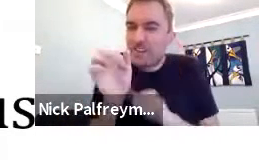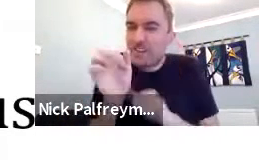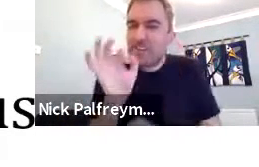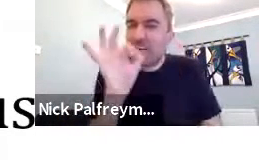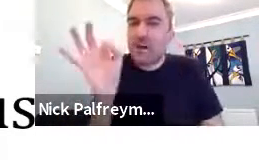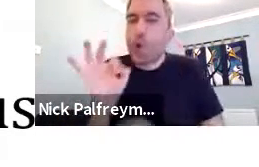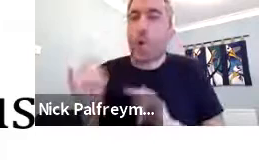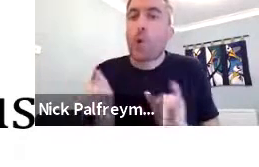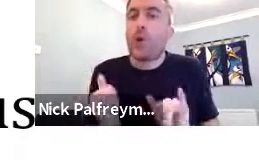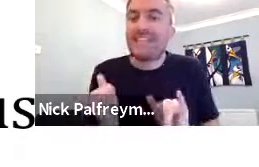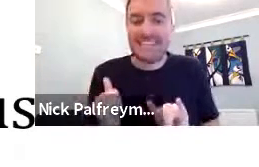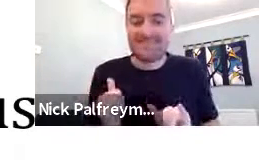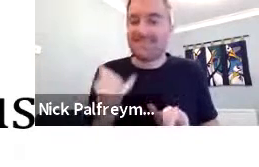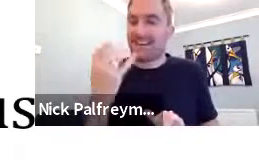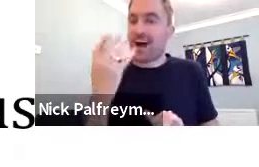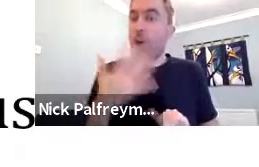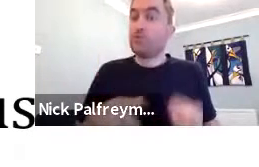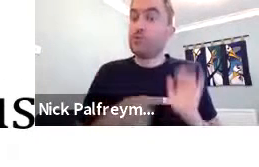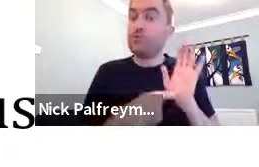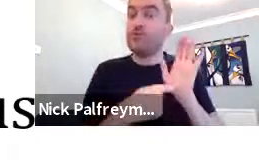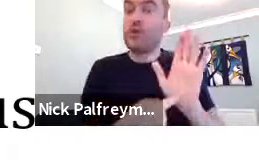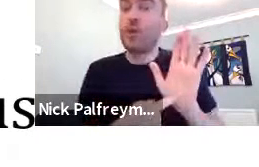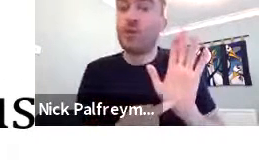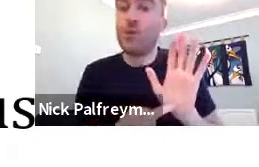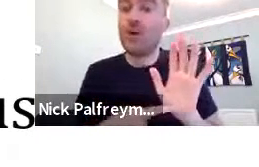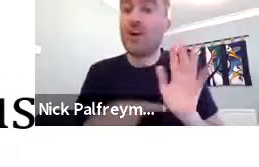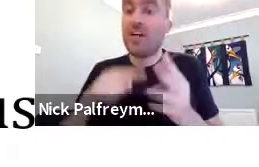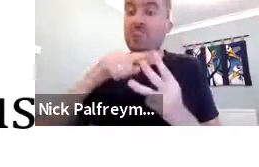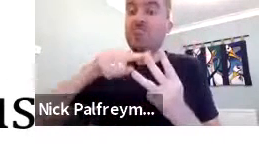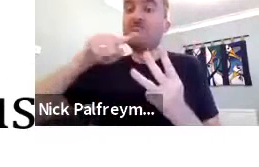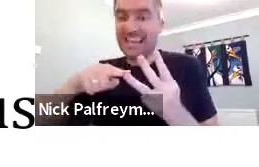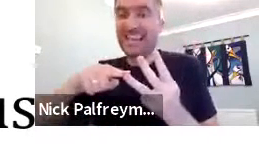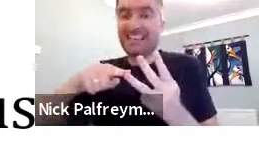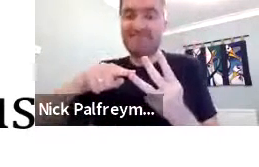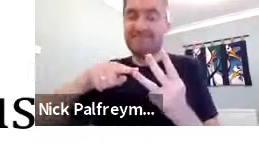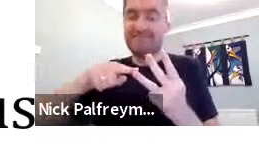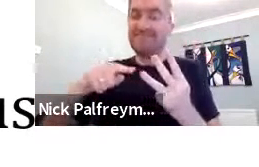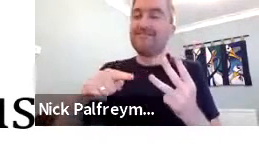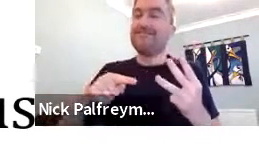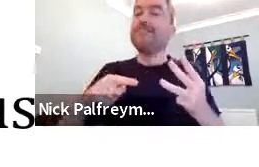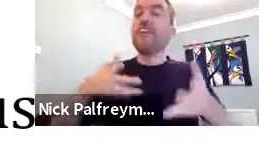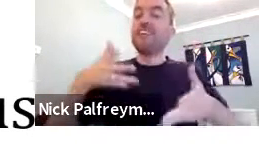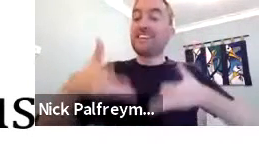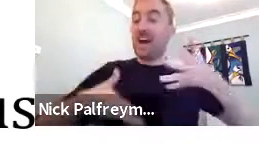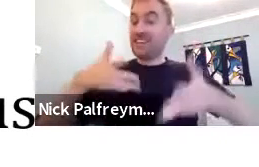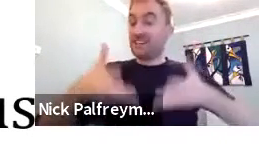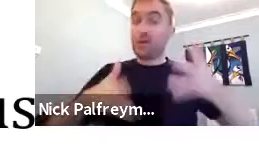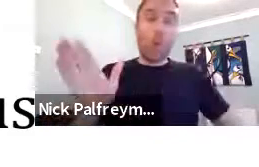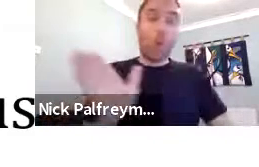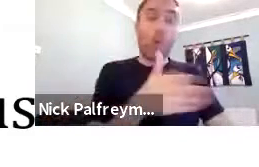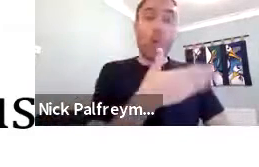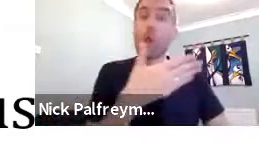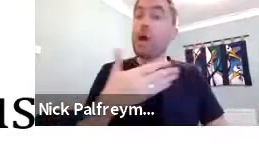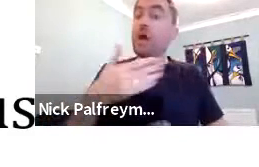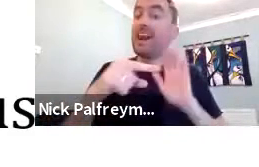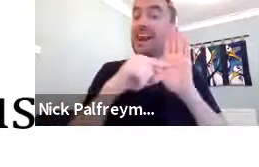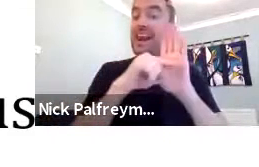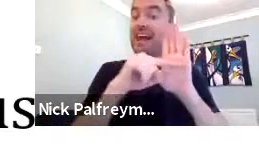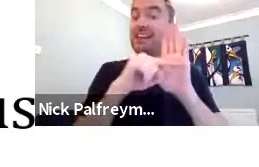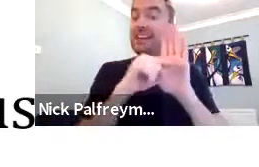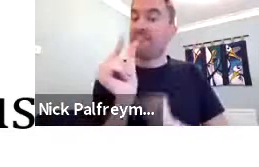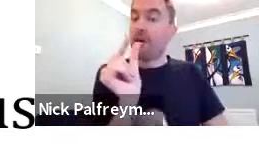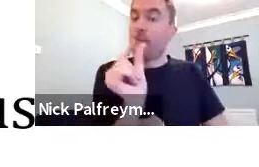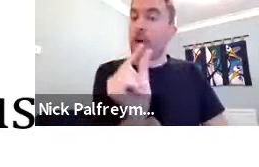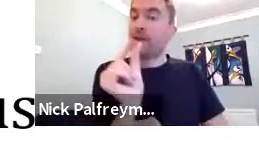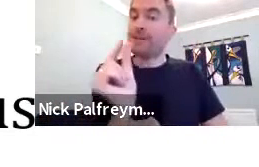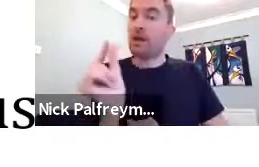So, these are really short little clips. I'm going to show you three